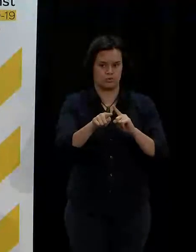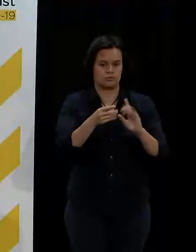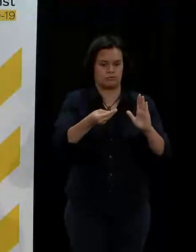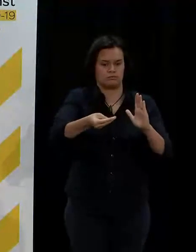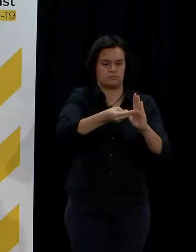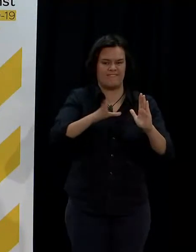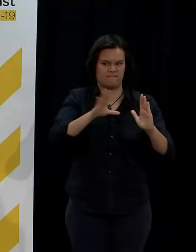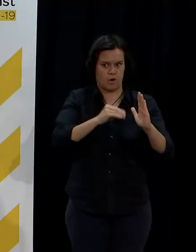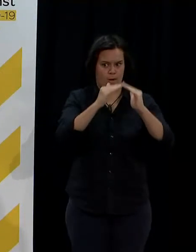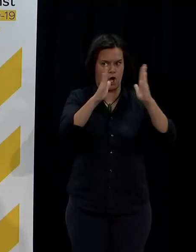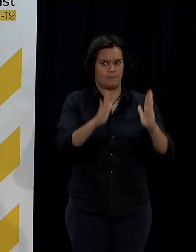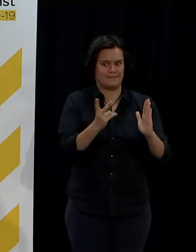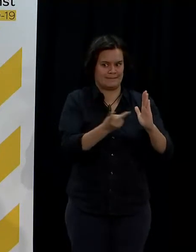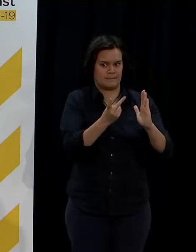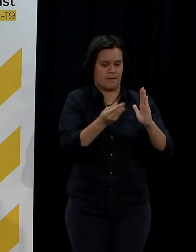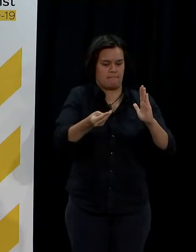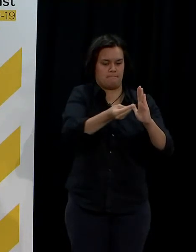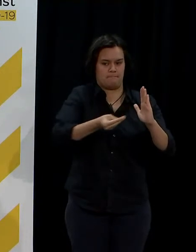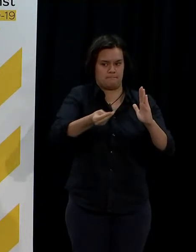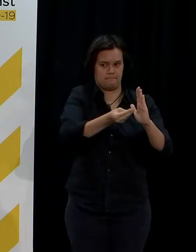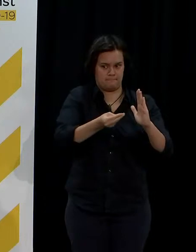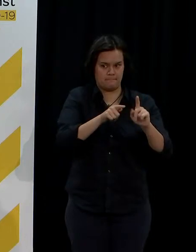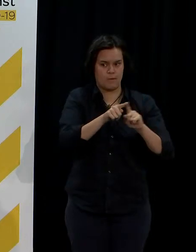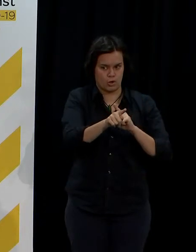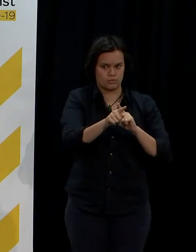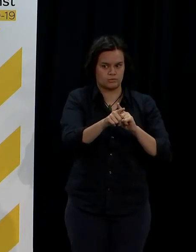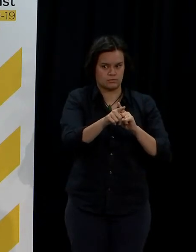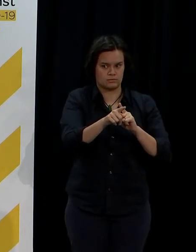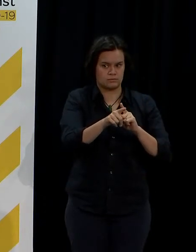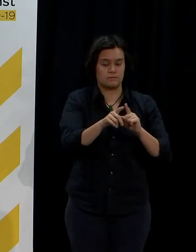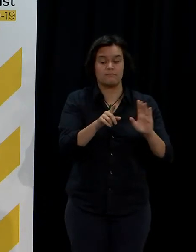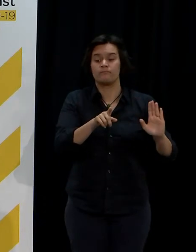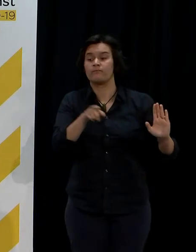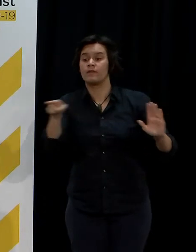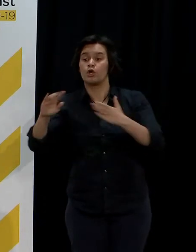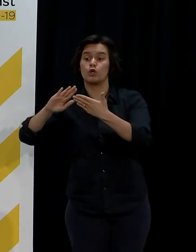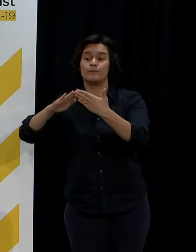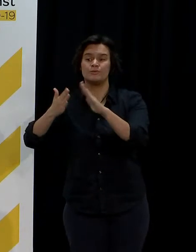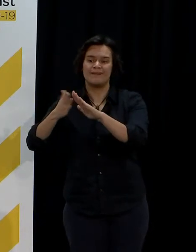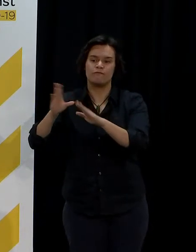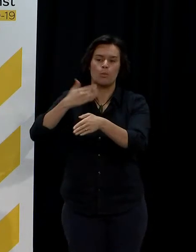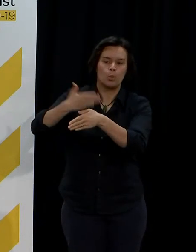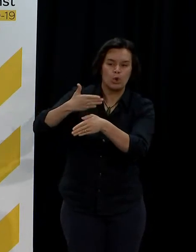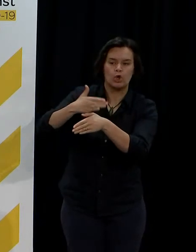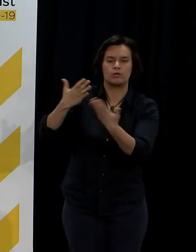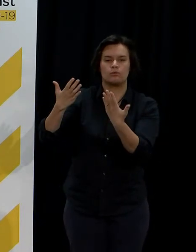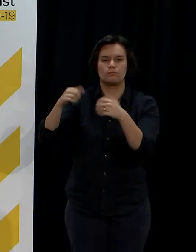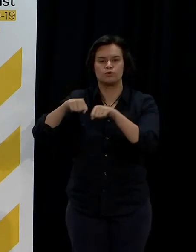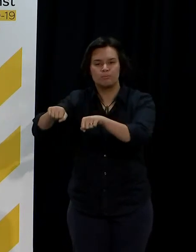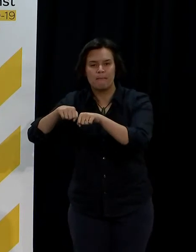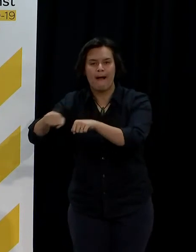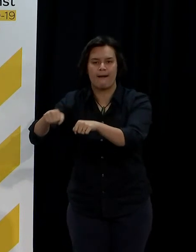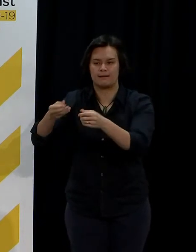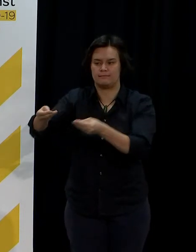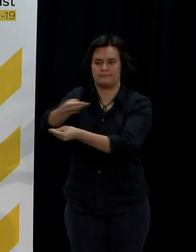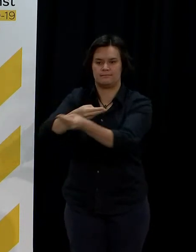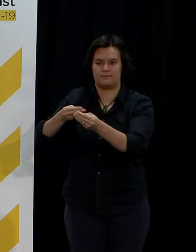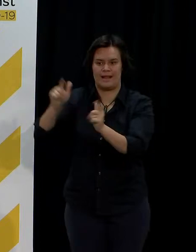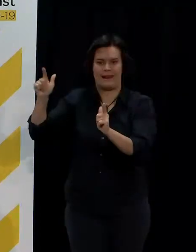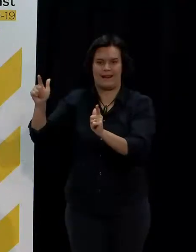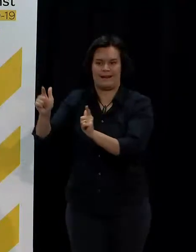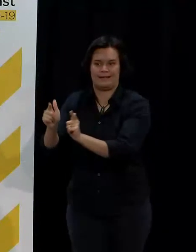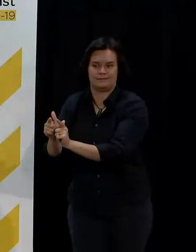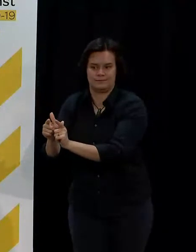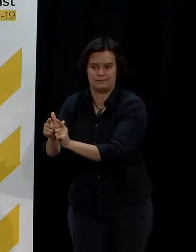decreased. But I think what we really need to see is those unlinked cases. They are the ones where you're most likely there for to see exposure